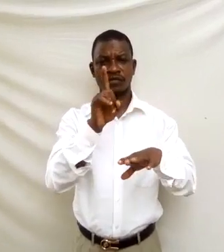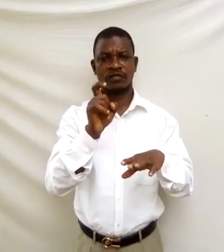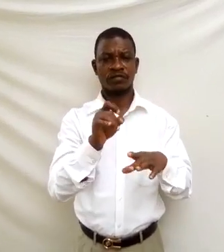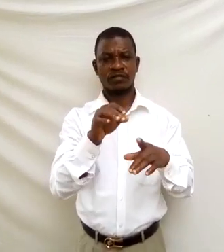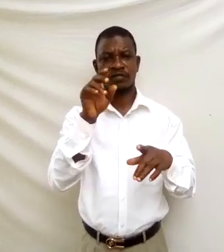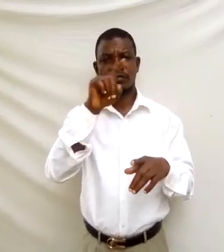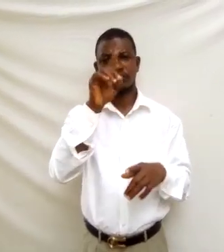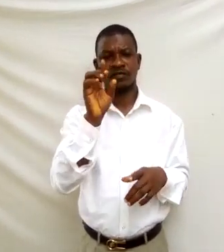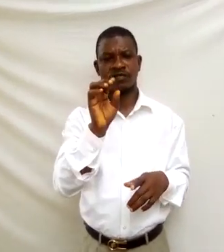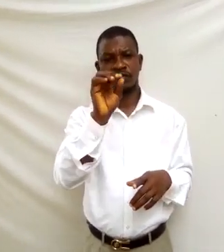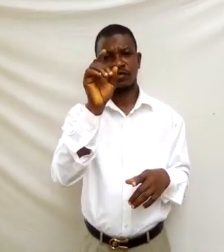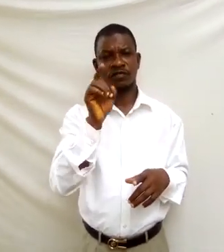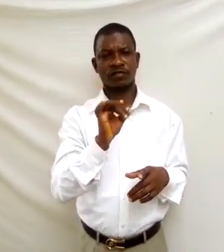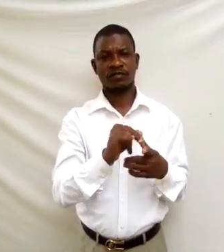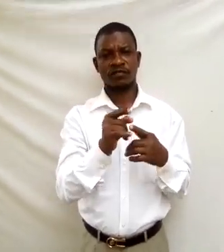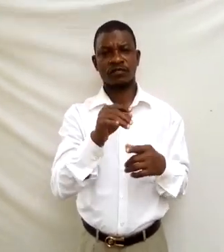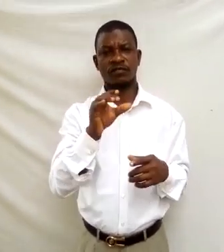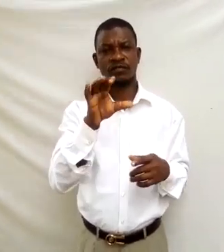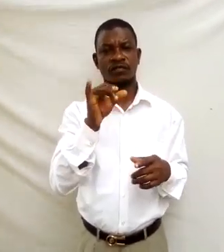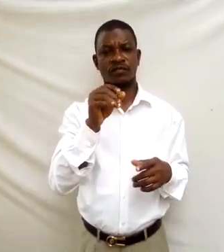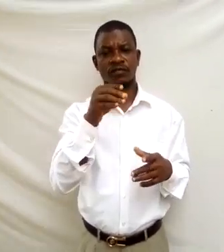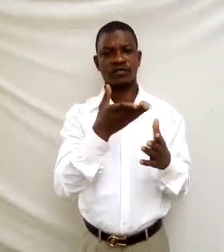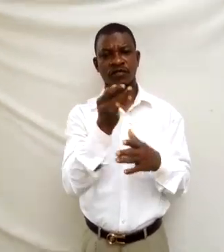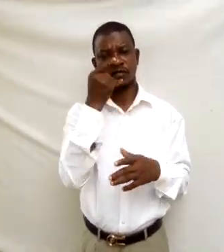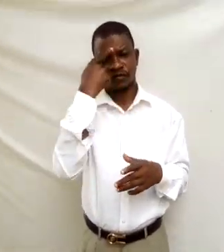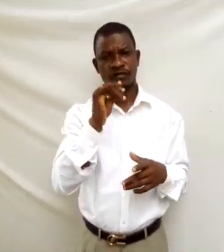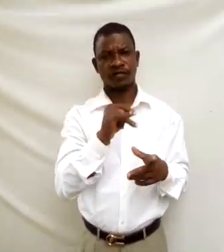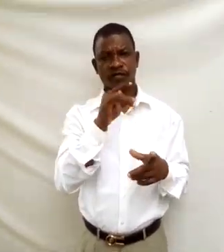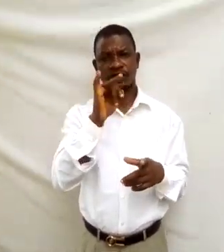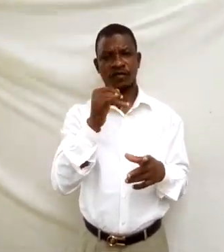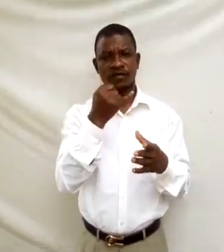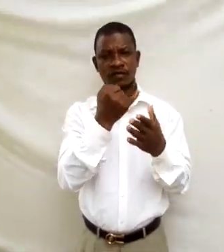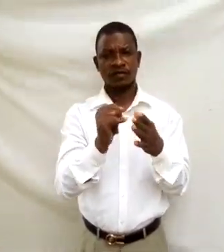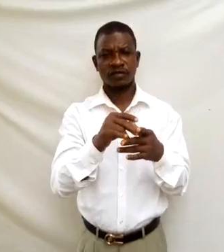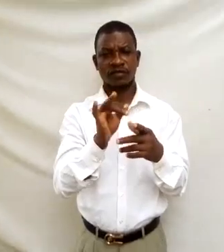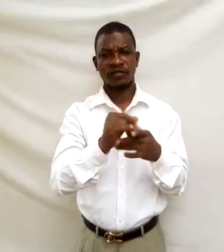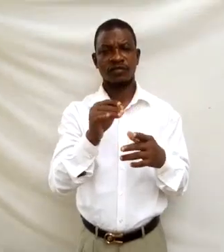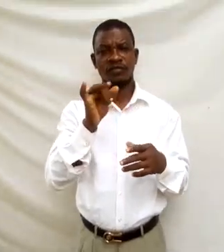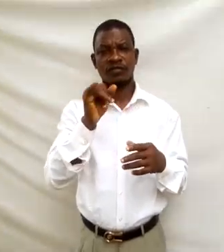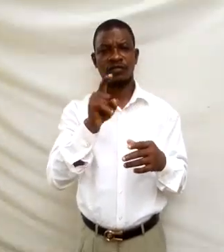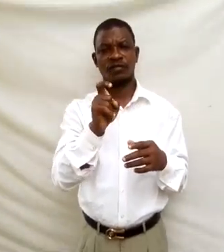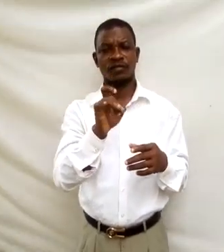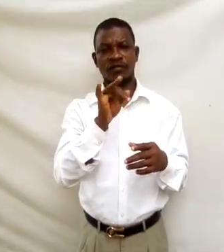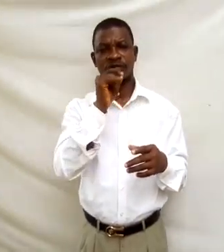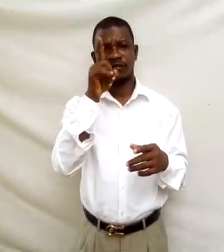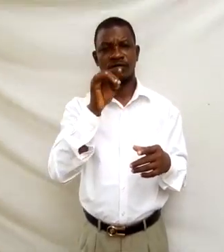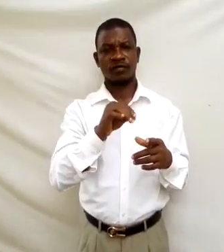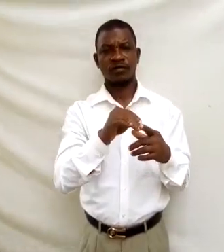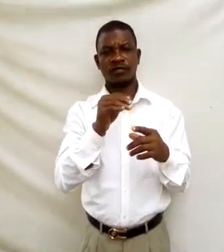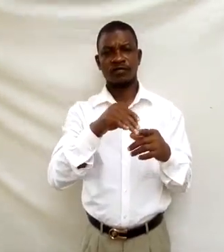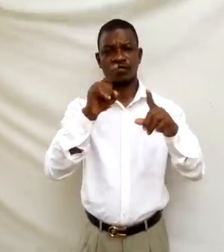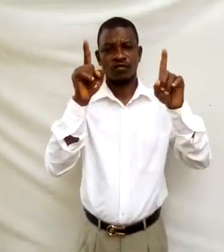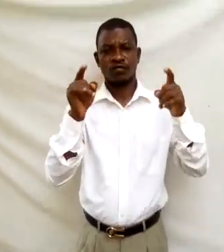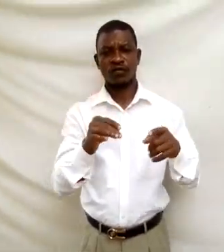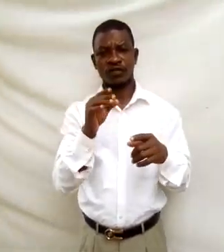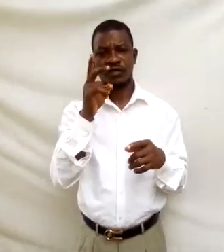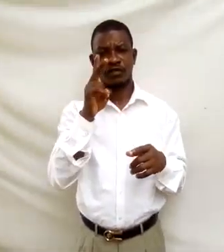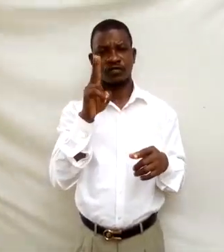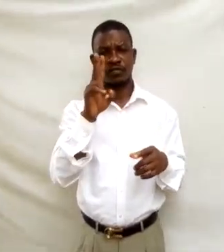therefore the integral of x squared into bracket 2x cube